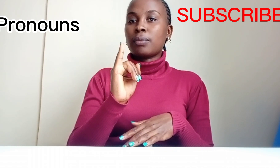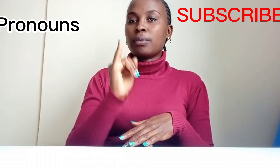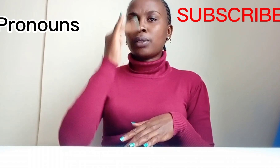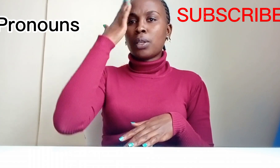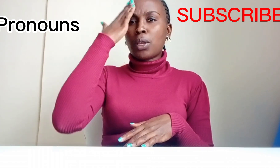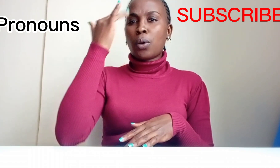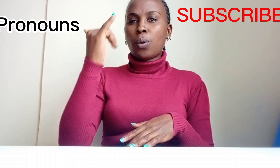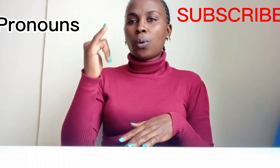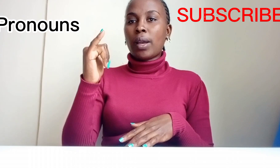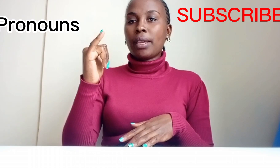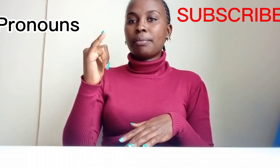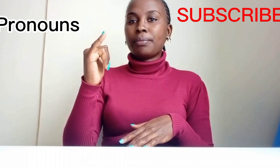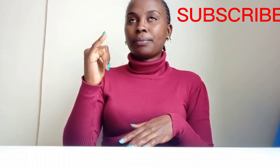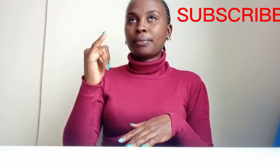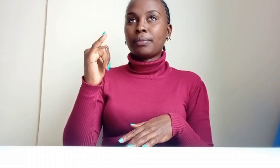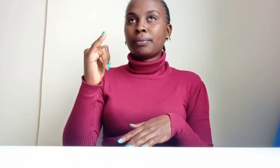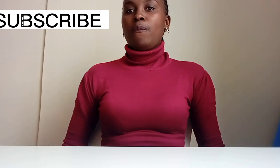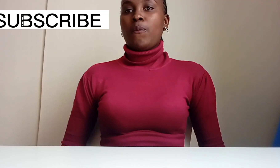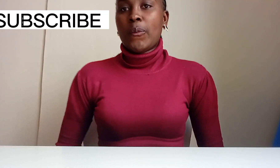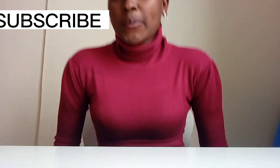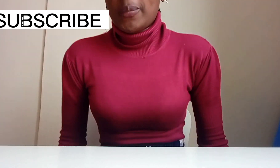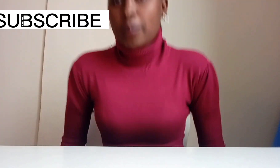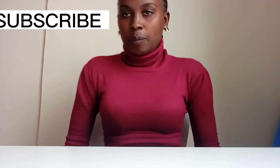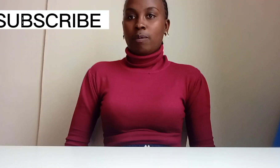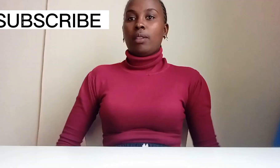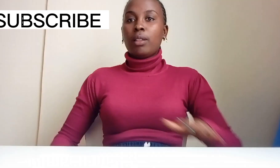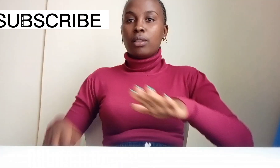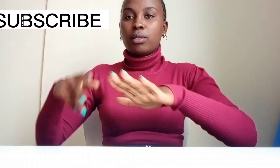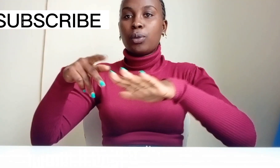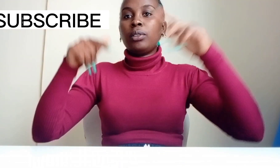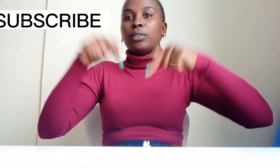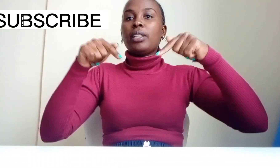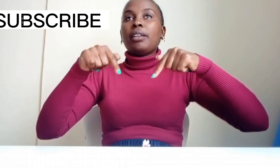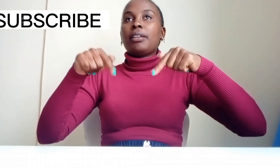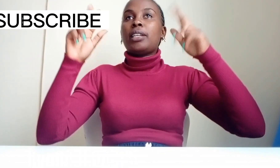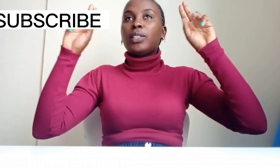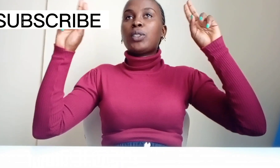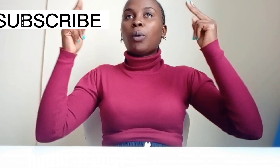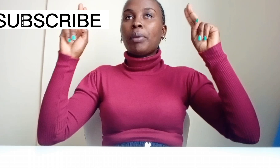so the topic